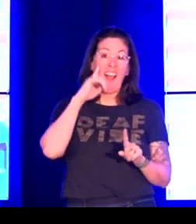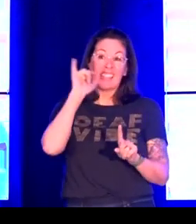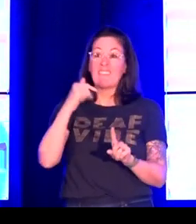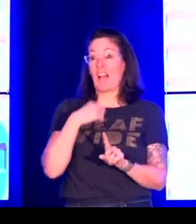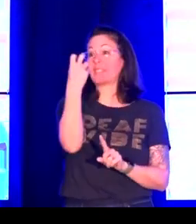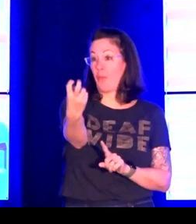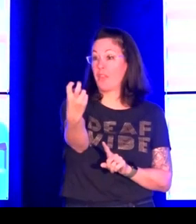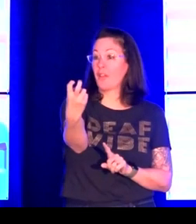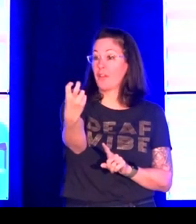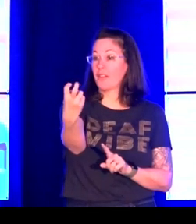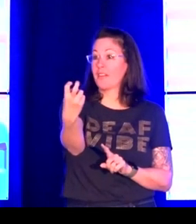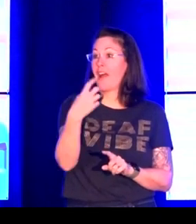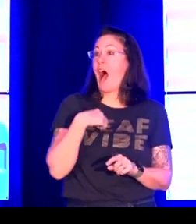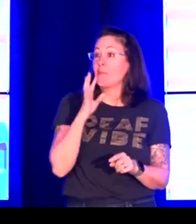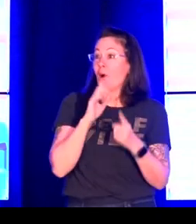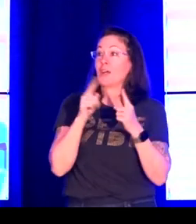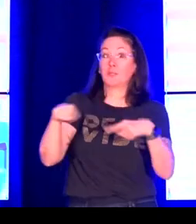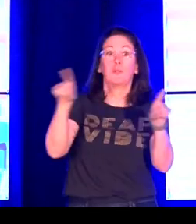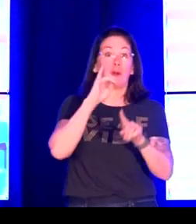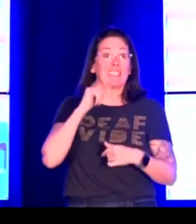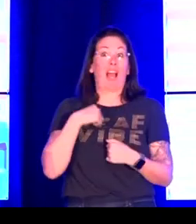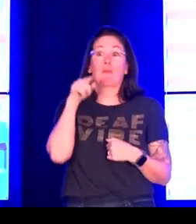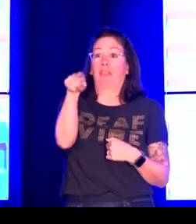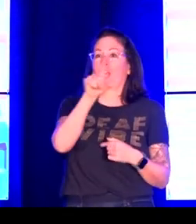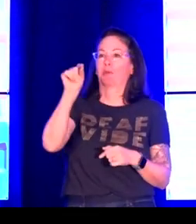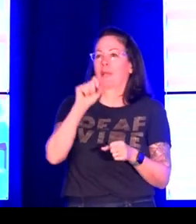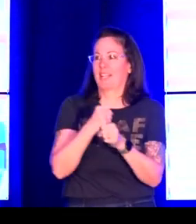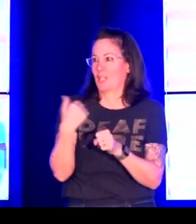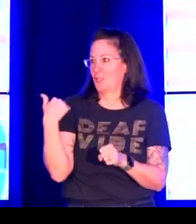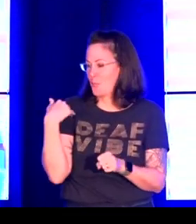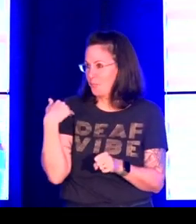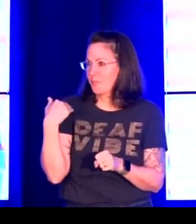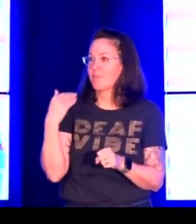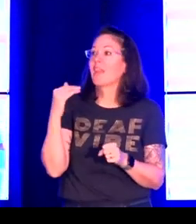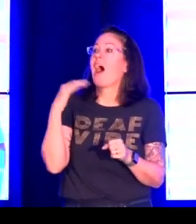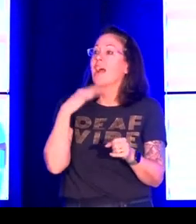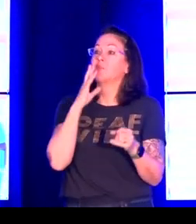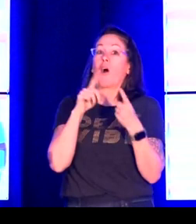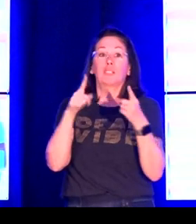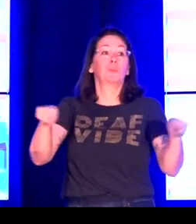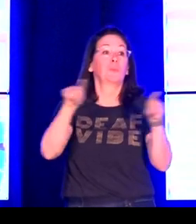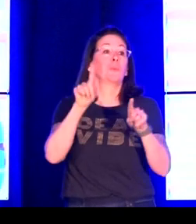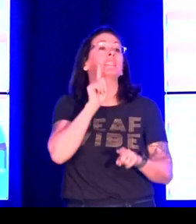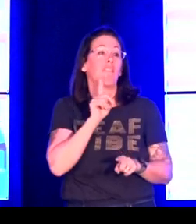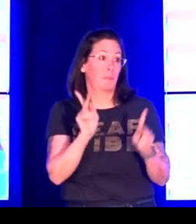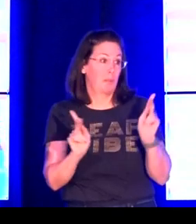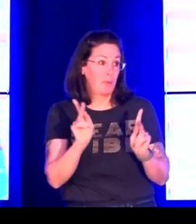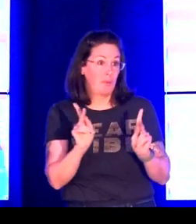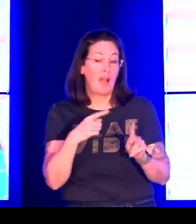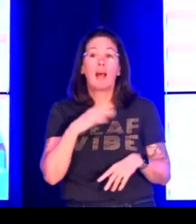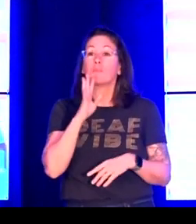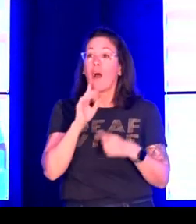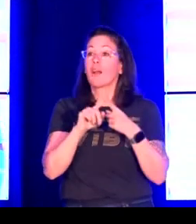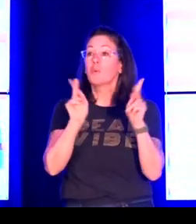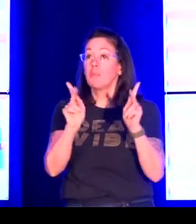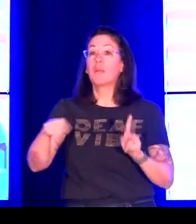also trying to